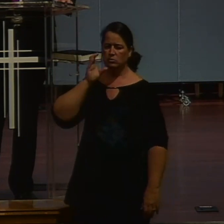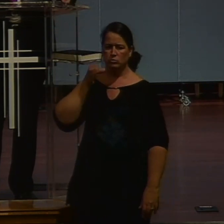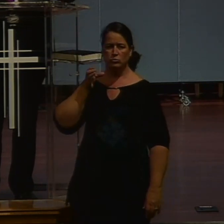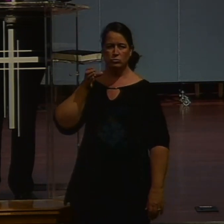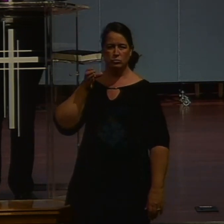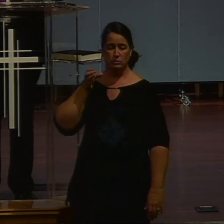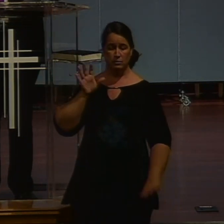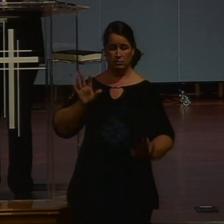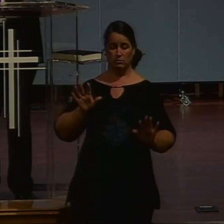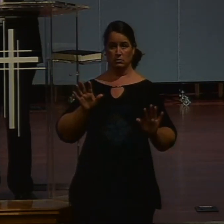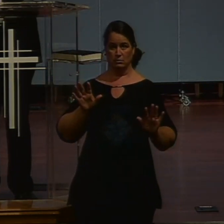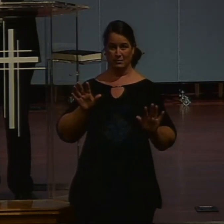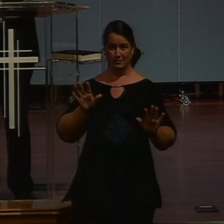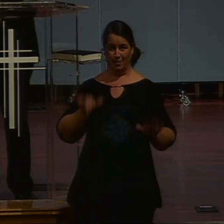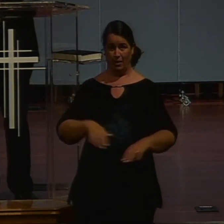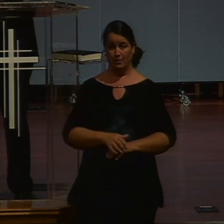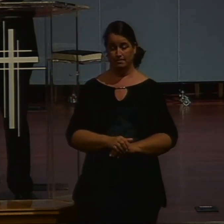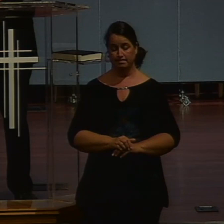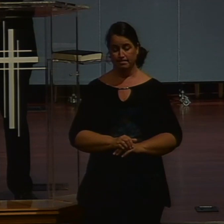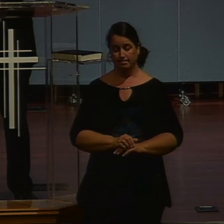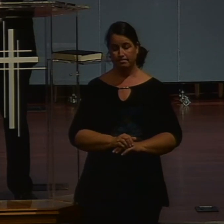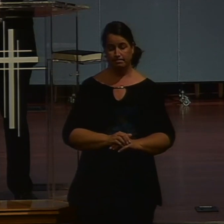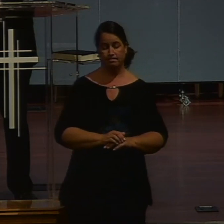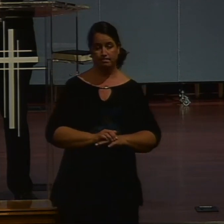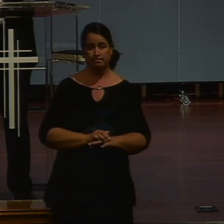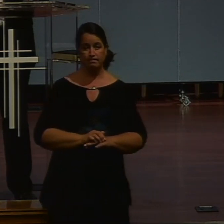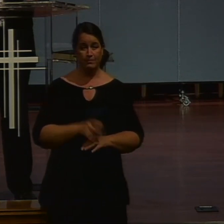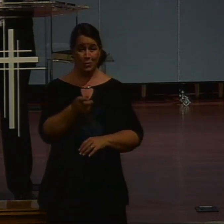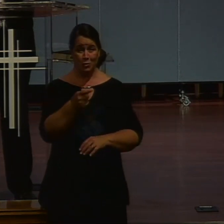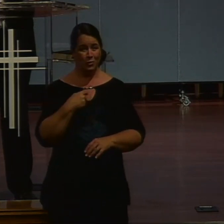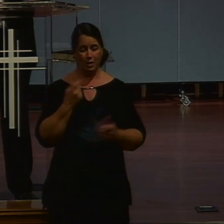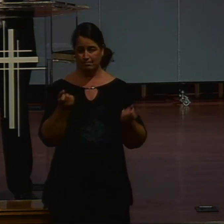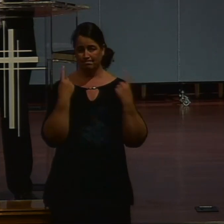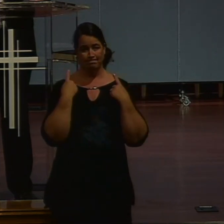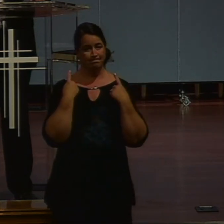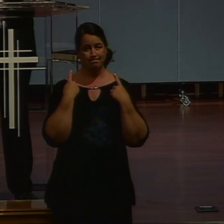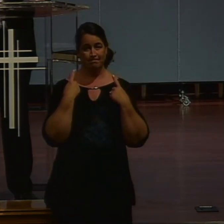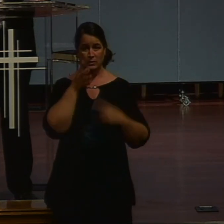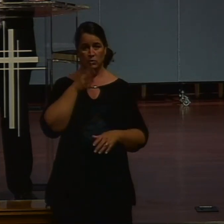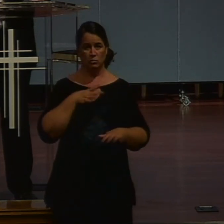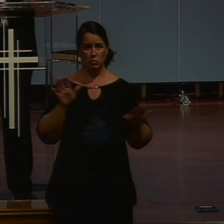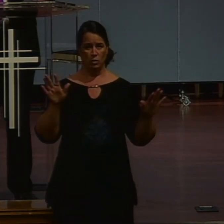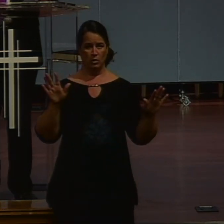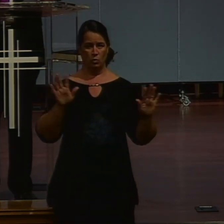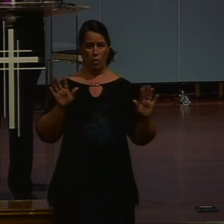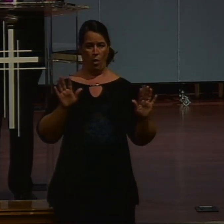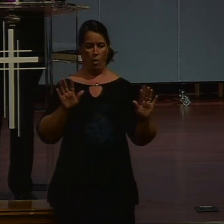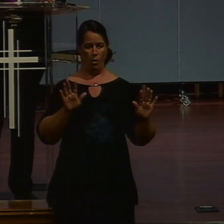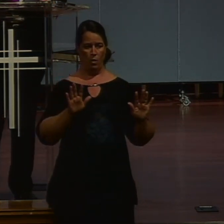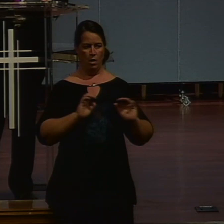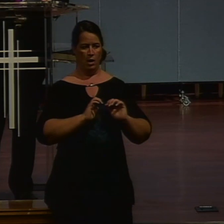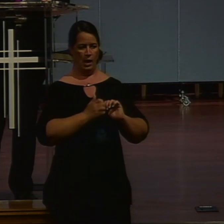We don't get it as much as she did. She was put back on her heels. How